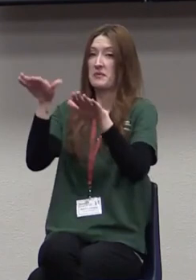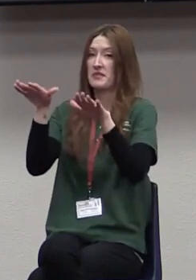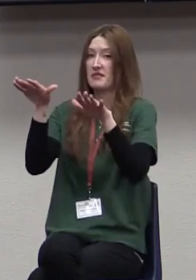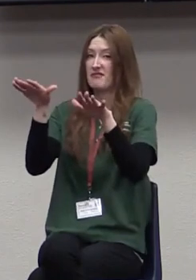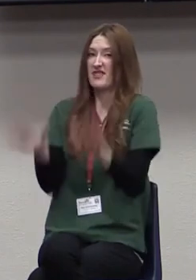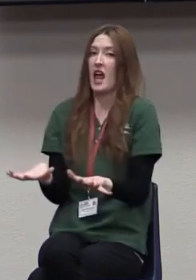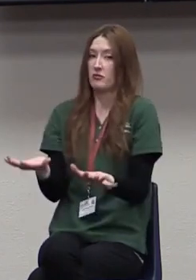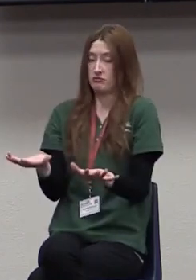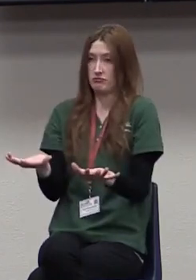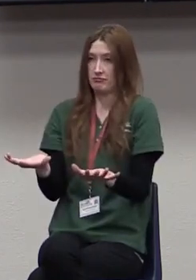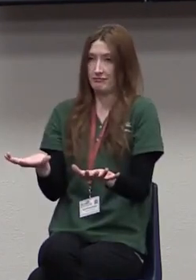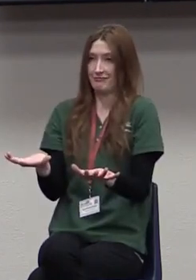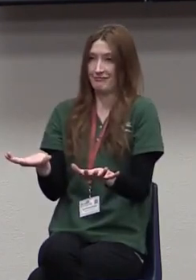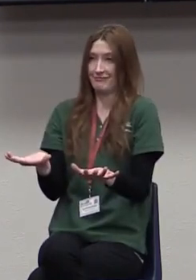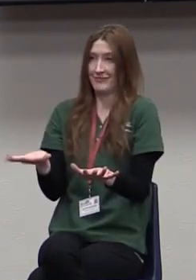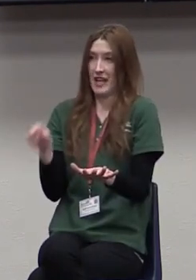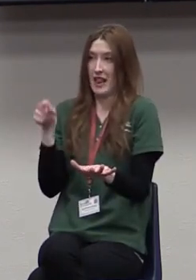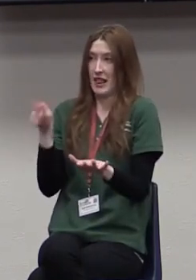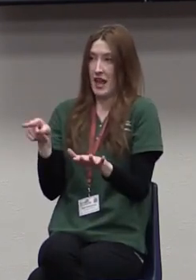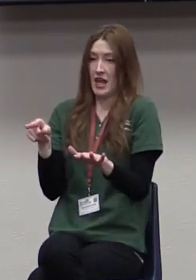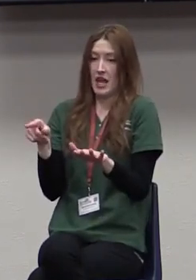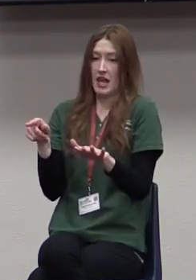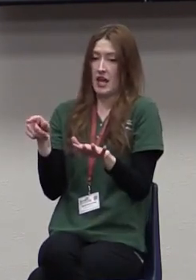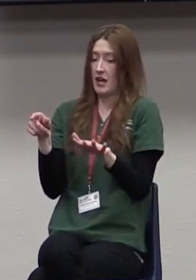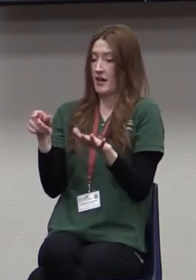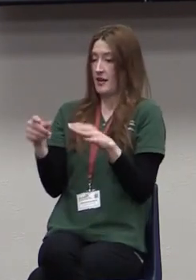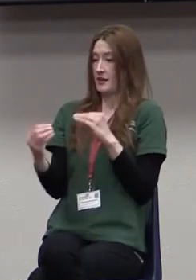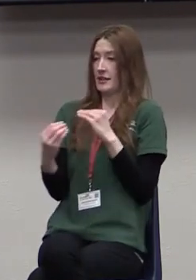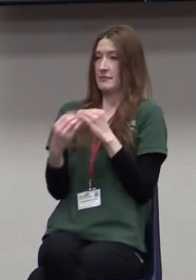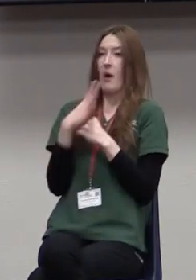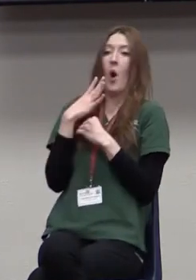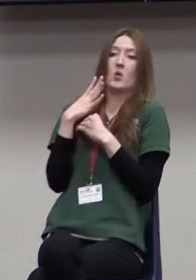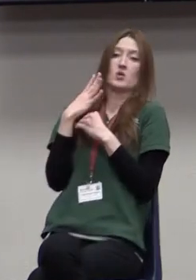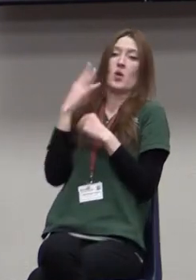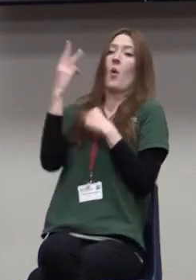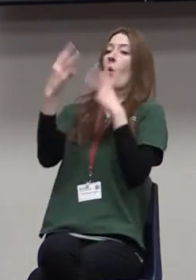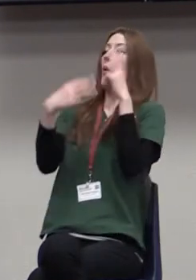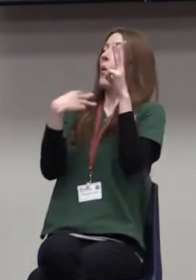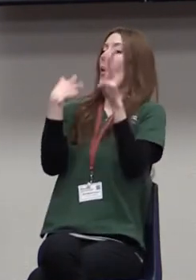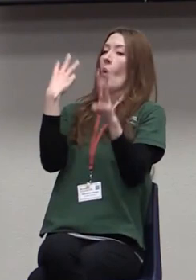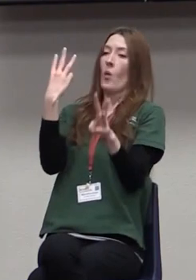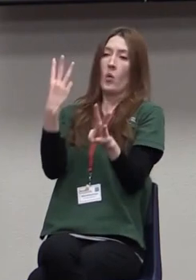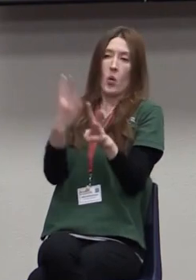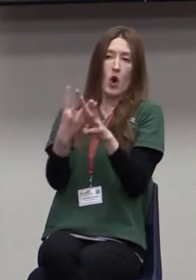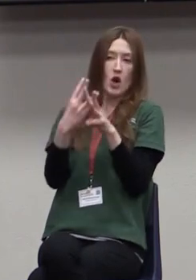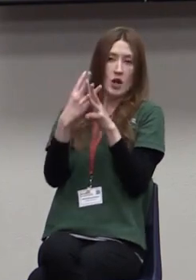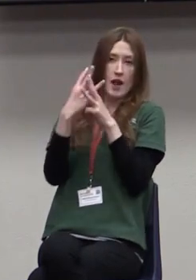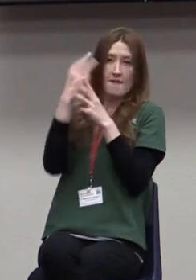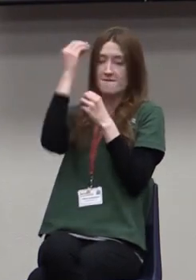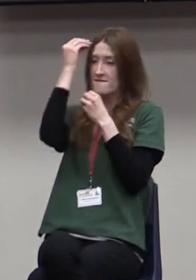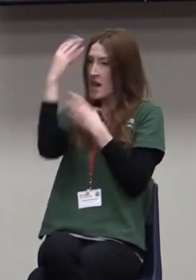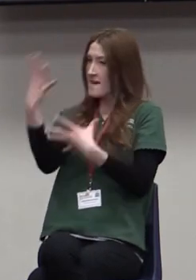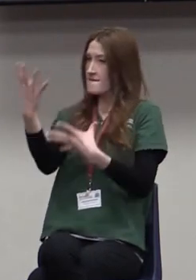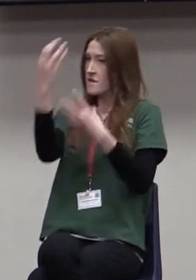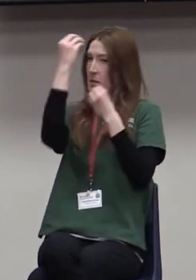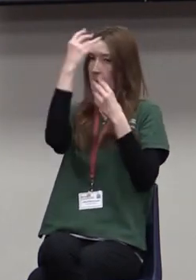They're exposed to a world of information at their fingertips and they can find it in seconds.